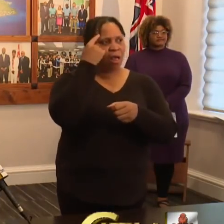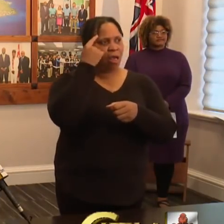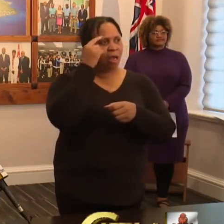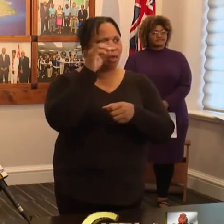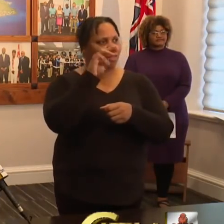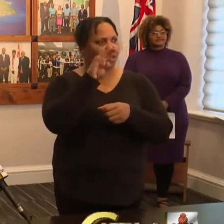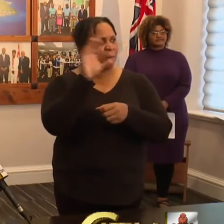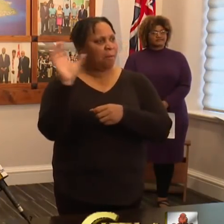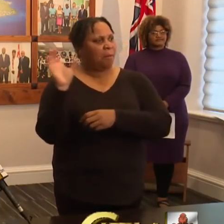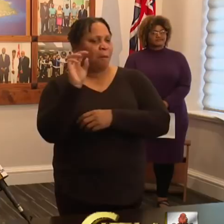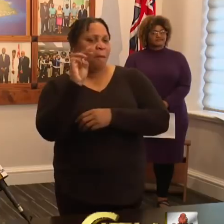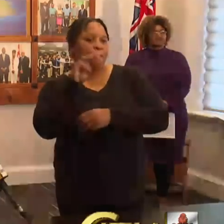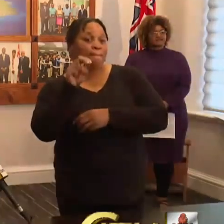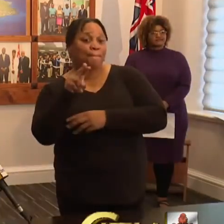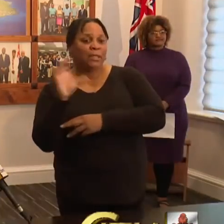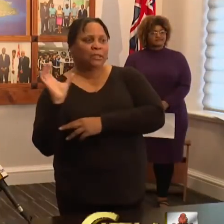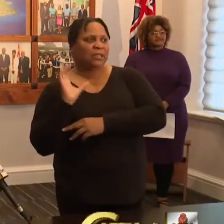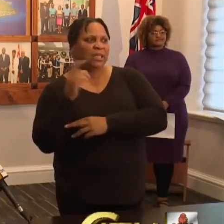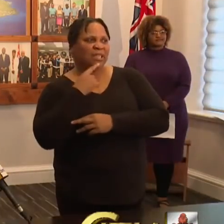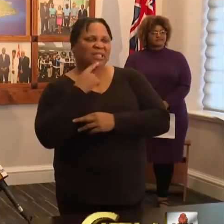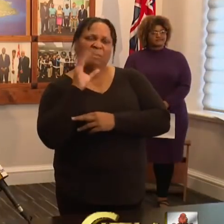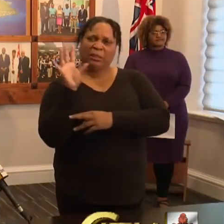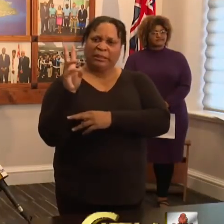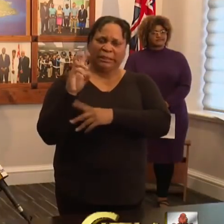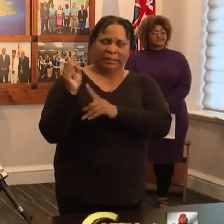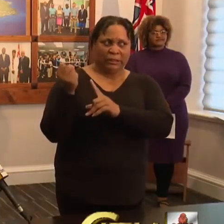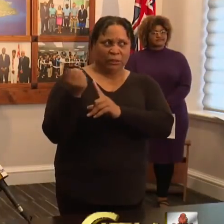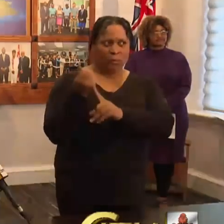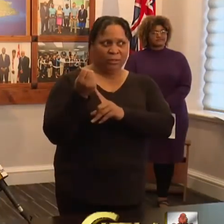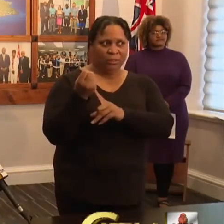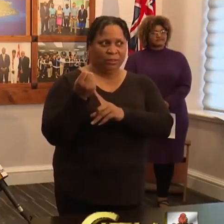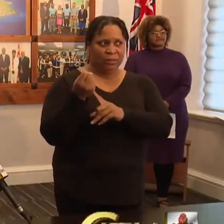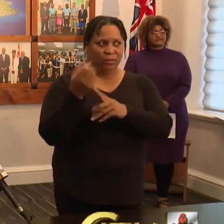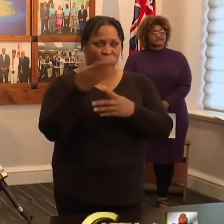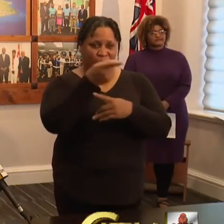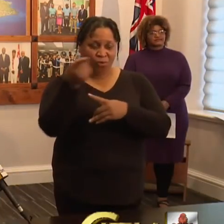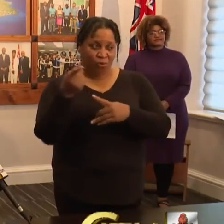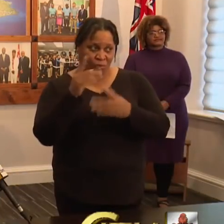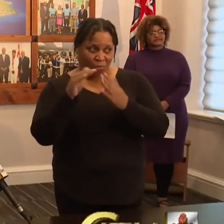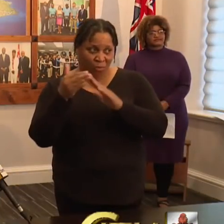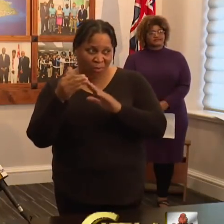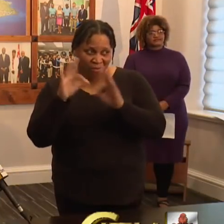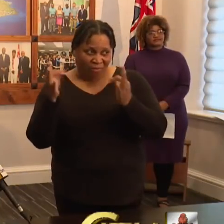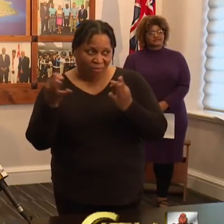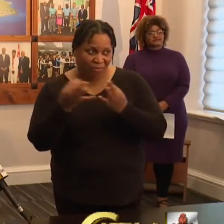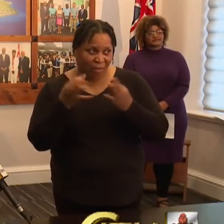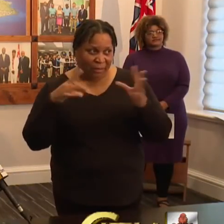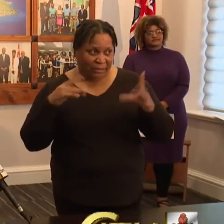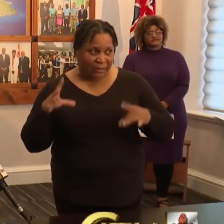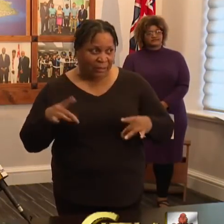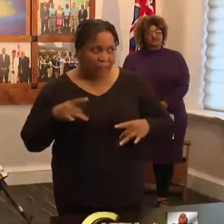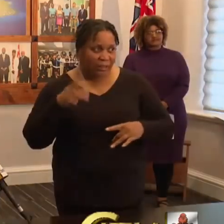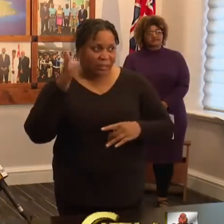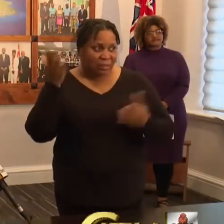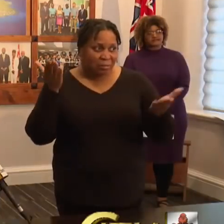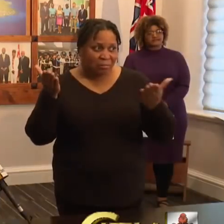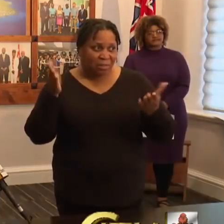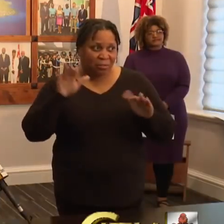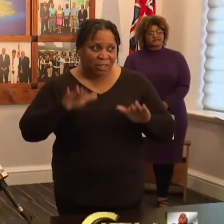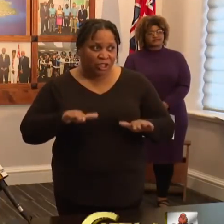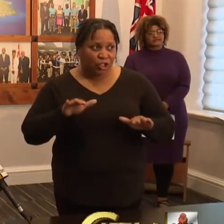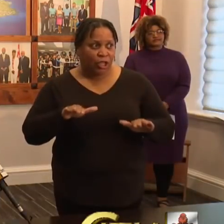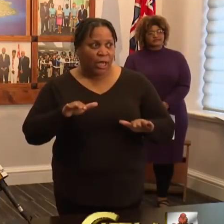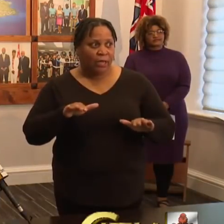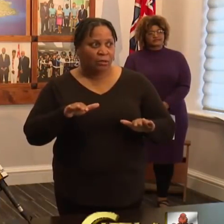Mr. Keynes had mentioned yesterday about situations where there are co-parenting families. Is it the case that wherever a child is, guess,